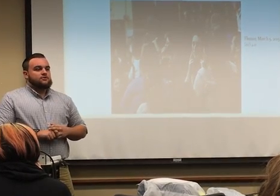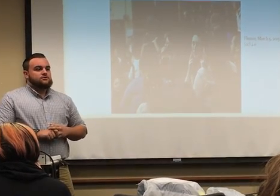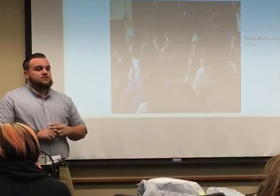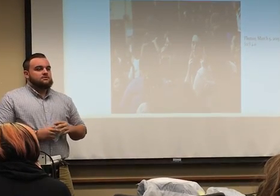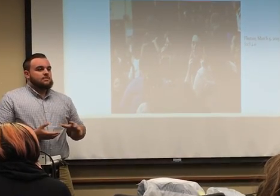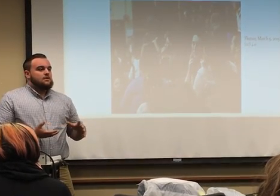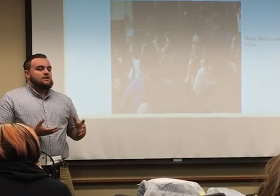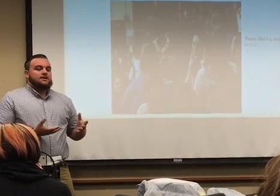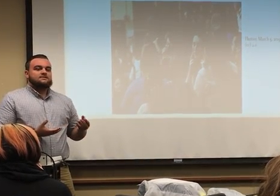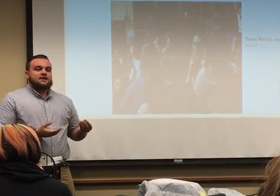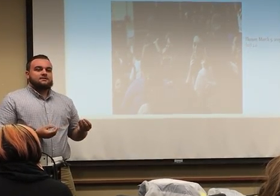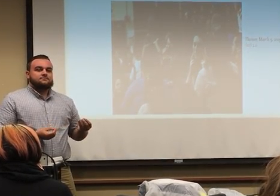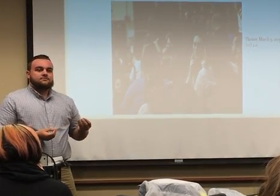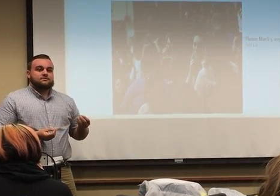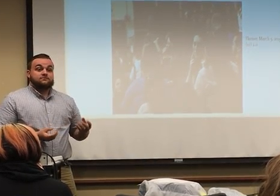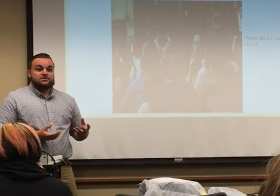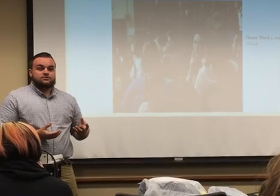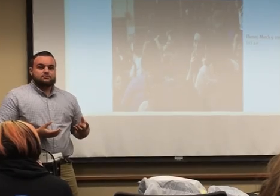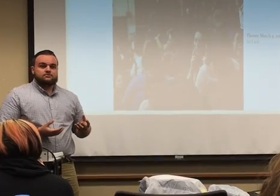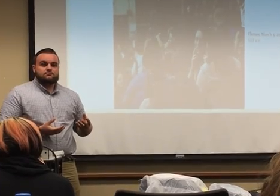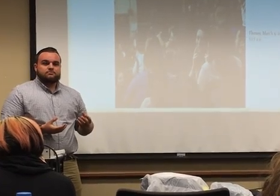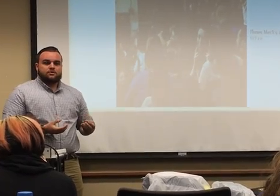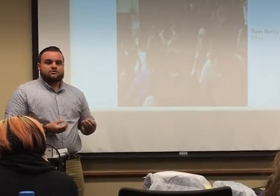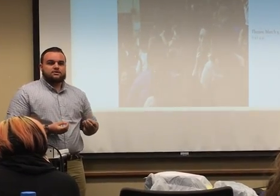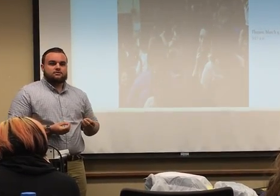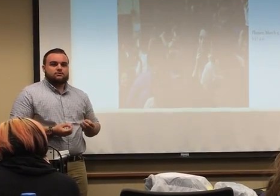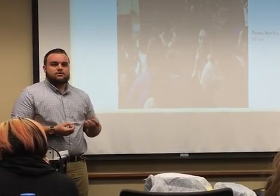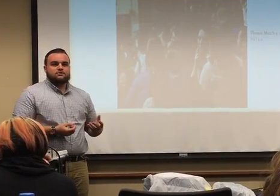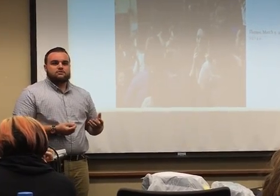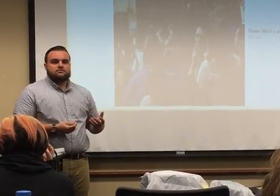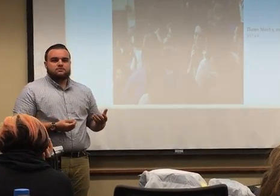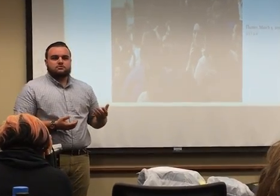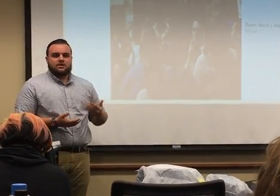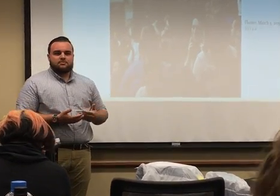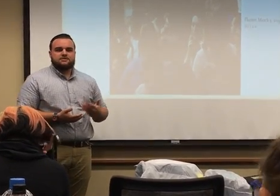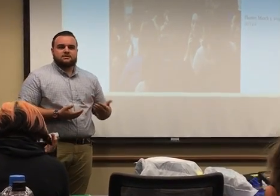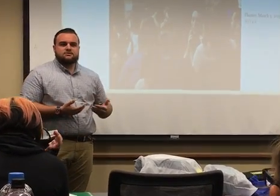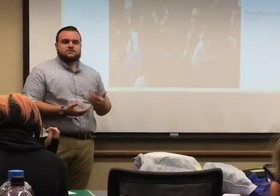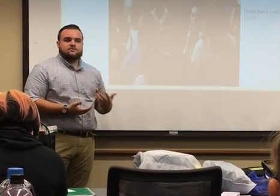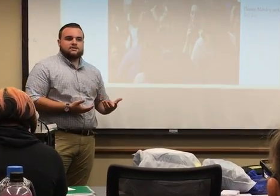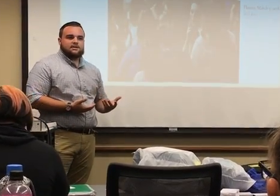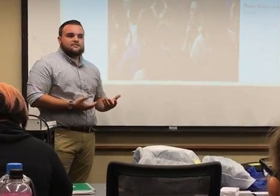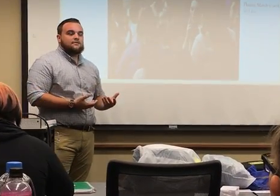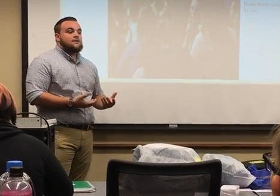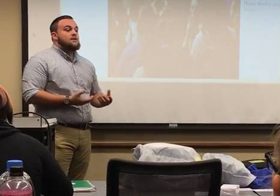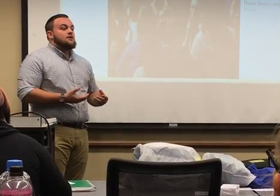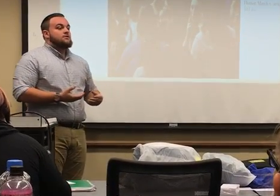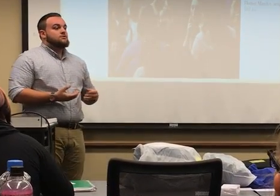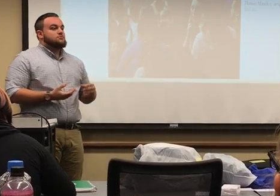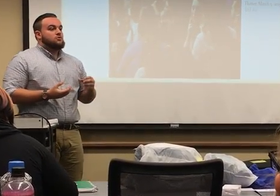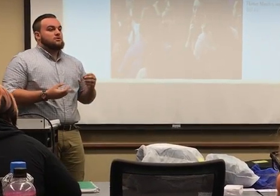poetry, it's not conventional poetry like what we do, like rhyming schemes and stuff like that. Those are more